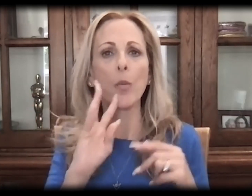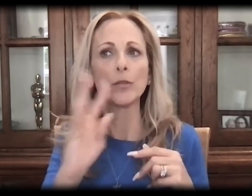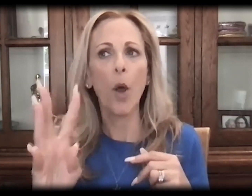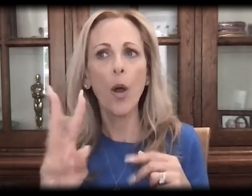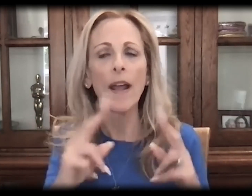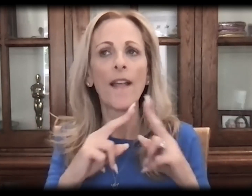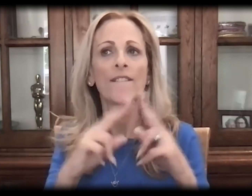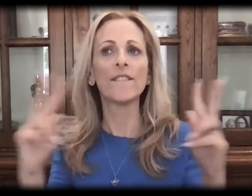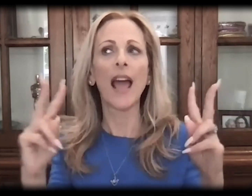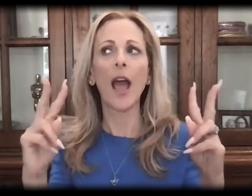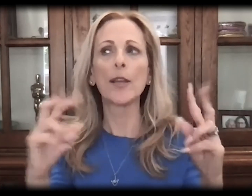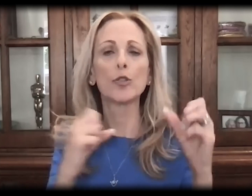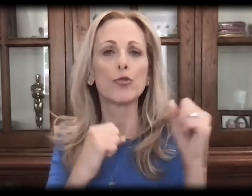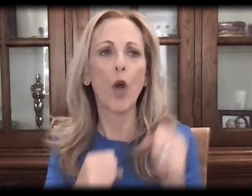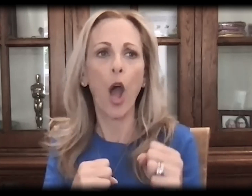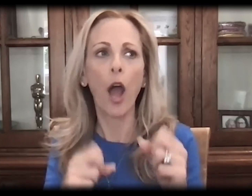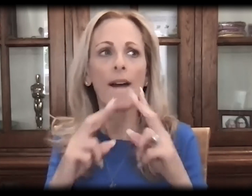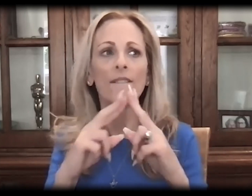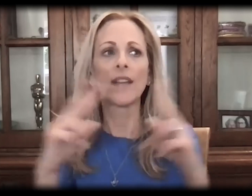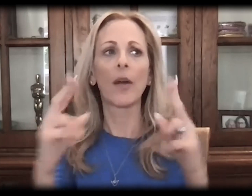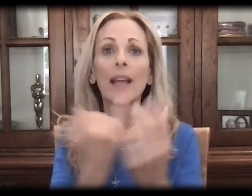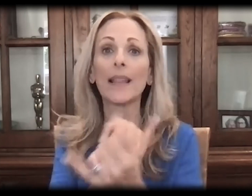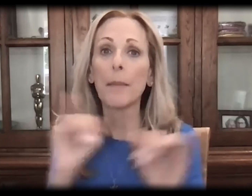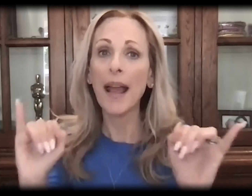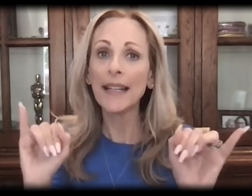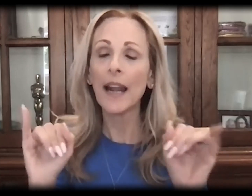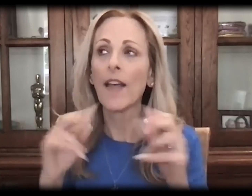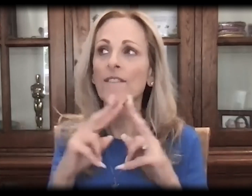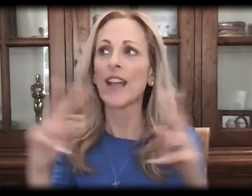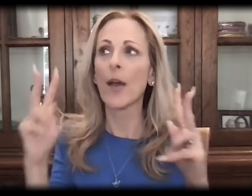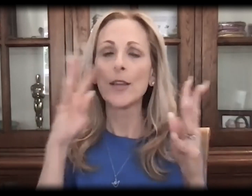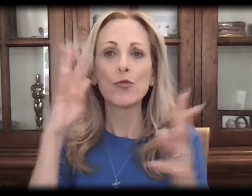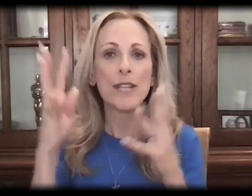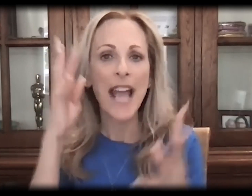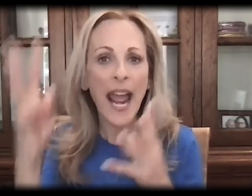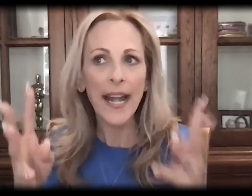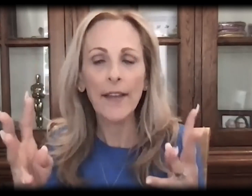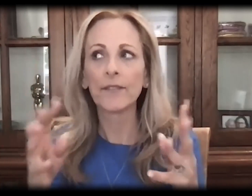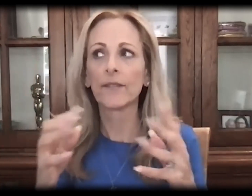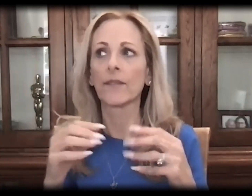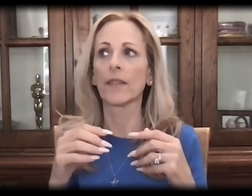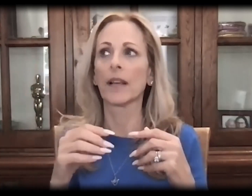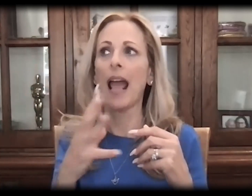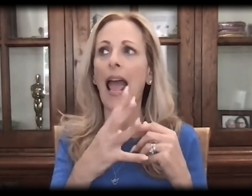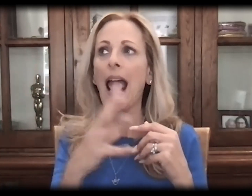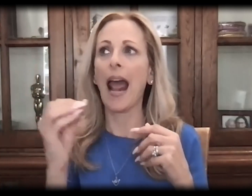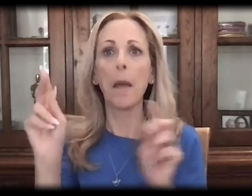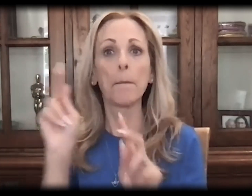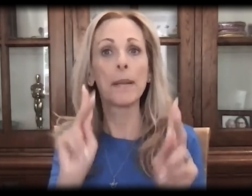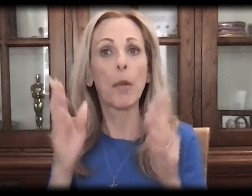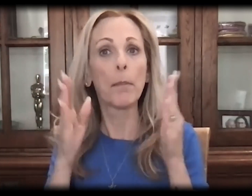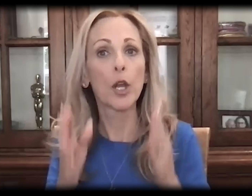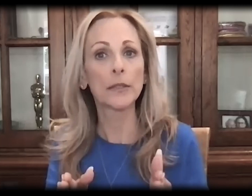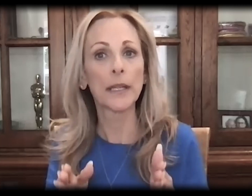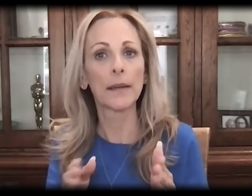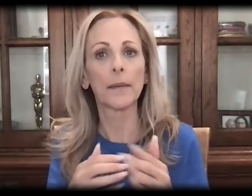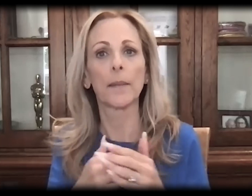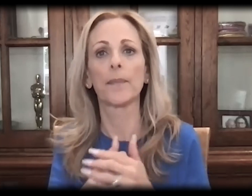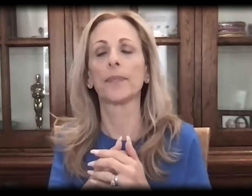outspoken, very strong-willed, very independent, very creative, and a people